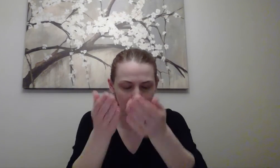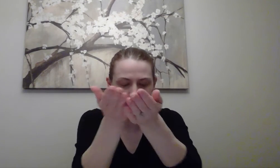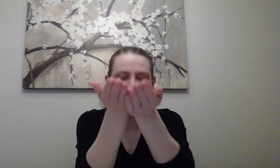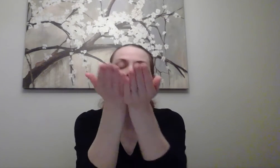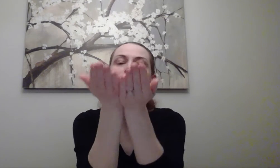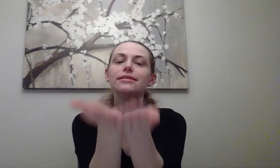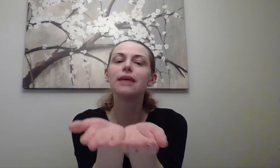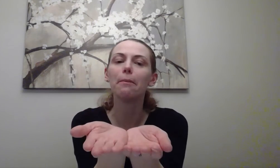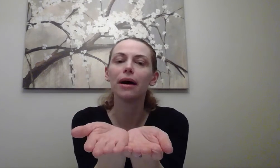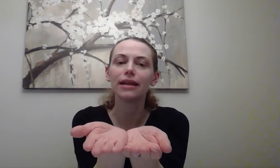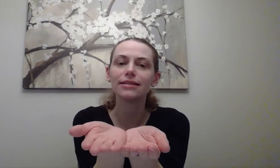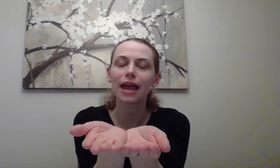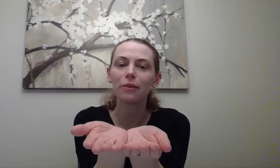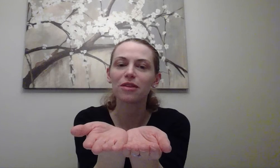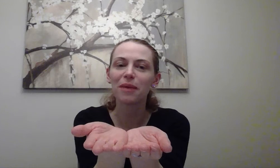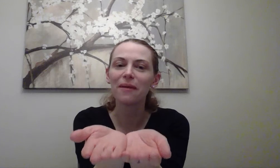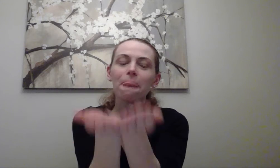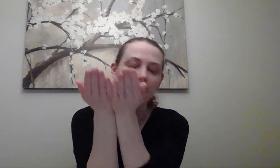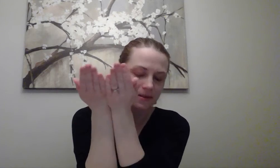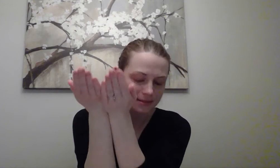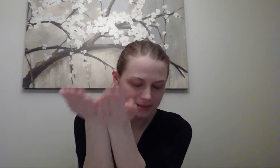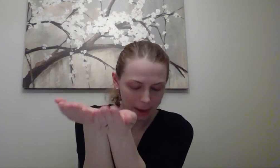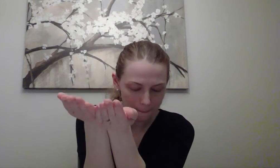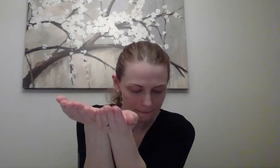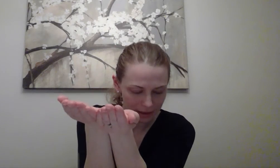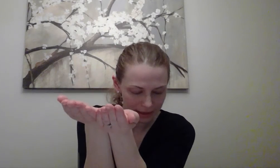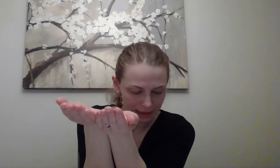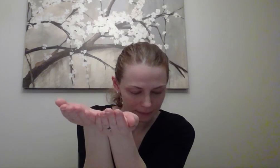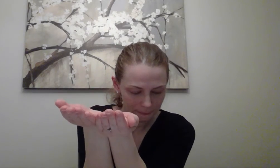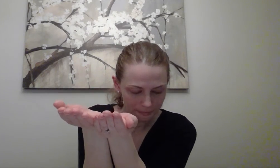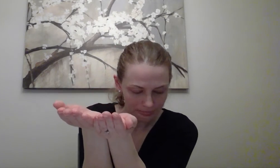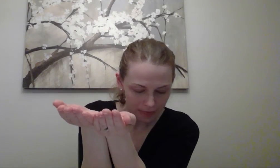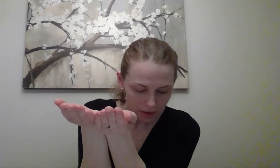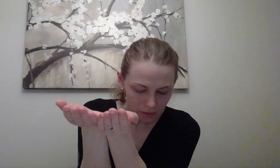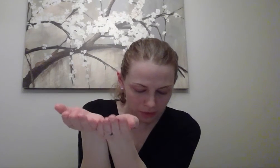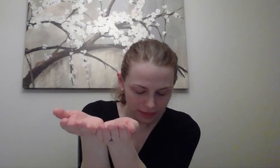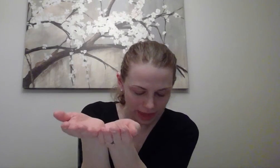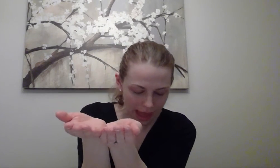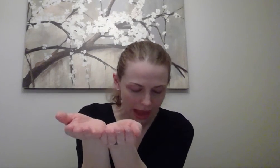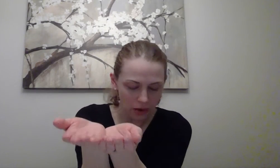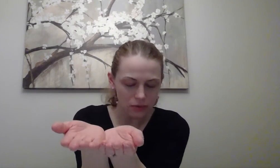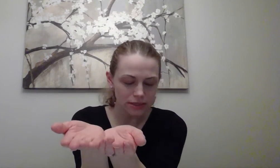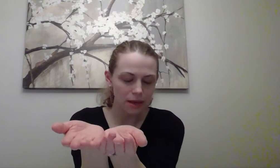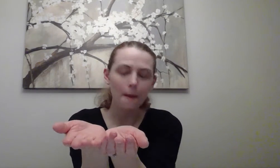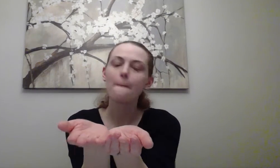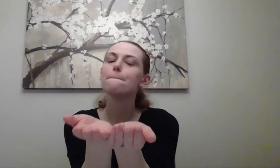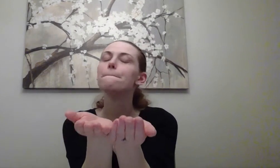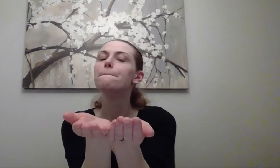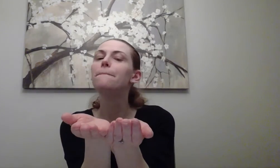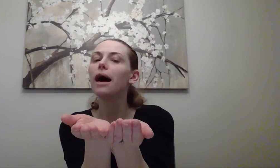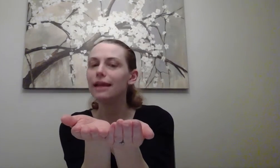is. Somebody. Say it with me. Somebody. Without. Buddy.